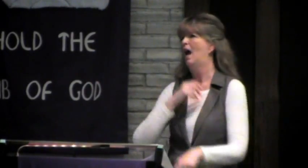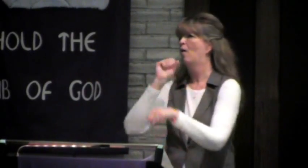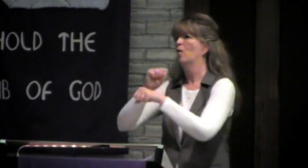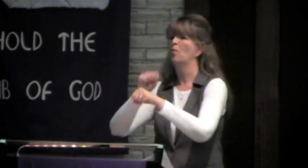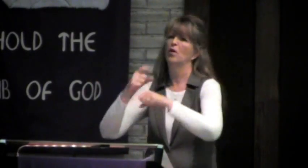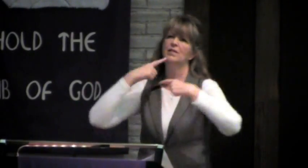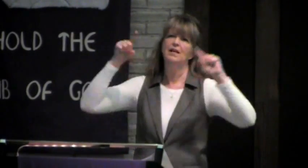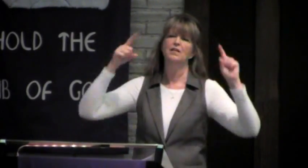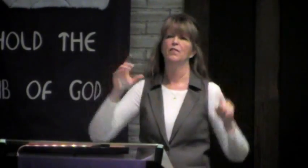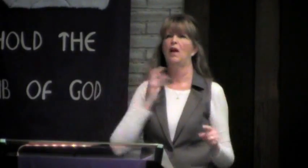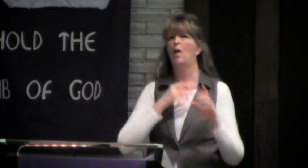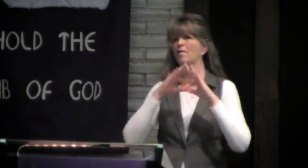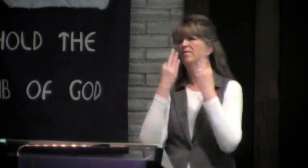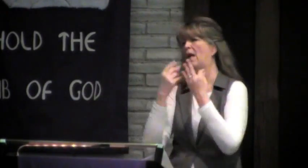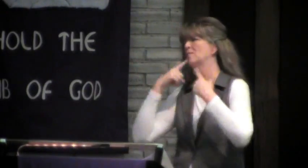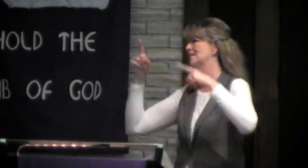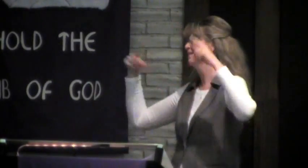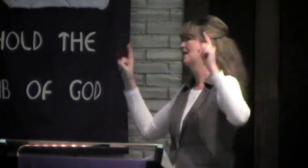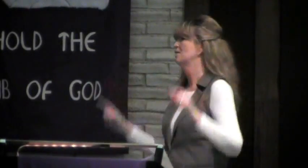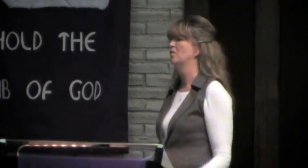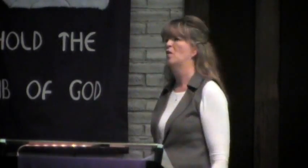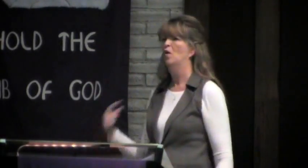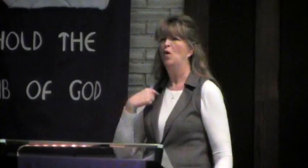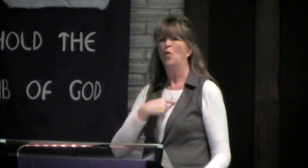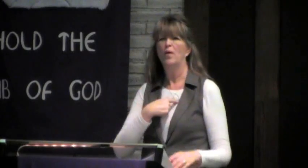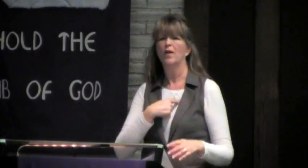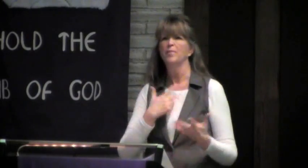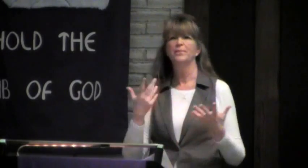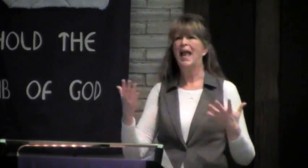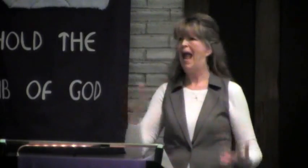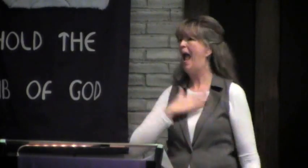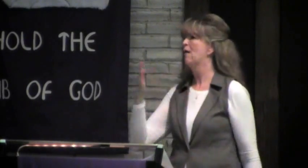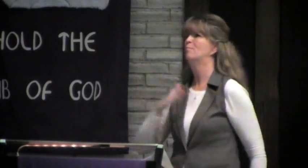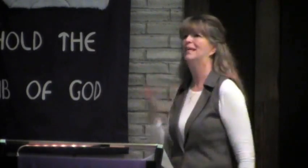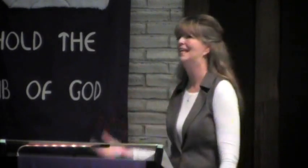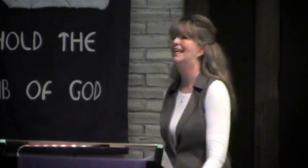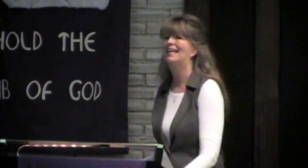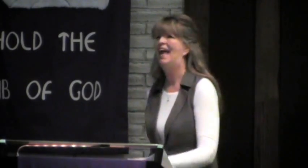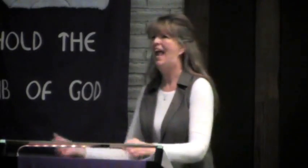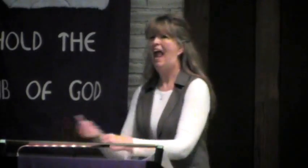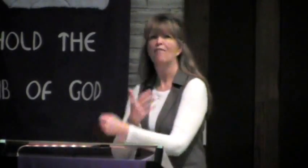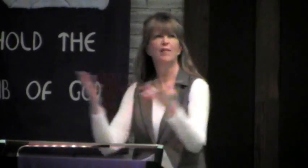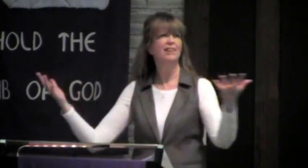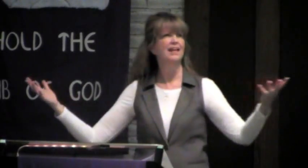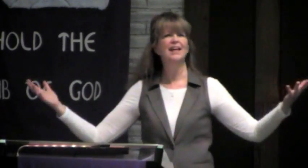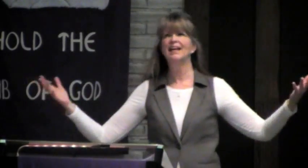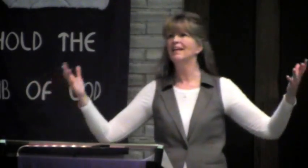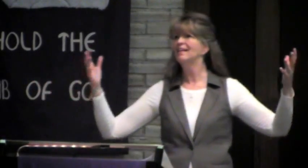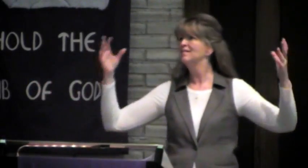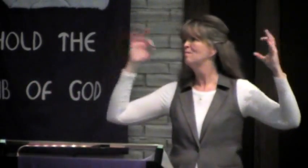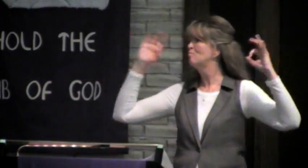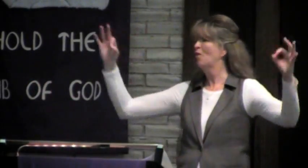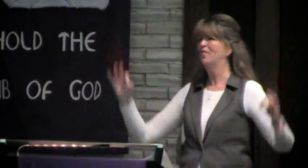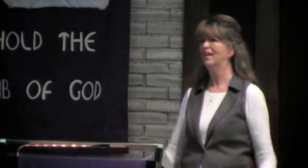coming in really well. My work is taking off. My family's being successful. I am happy, happy, happy, happy.